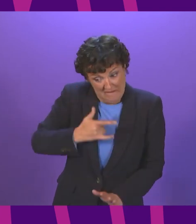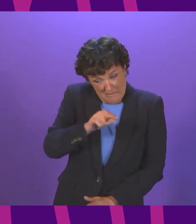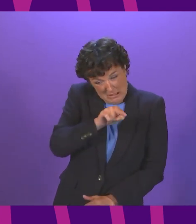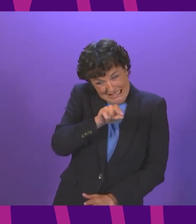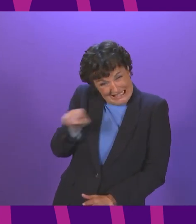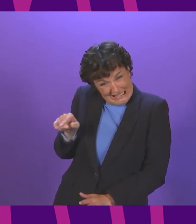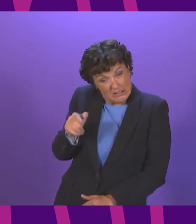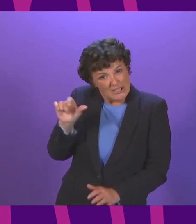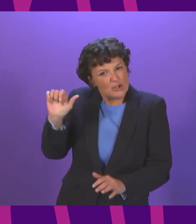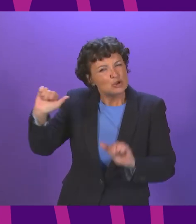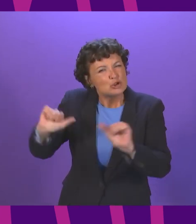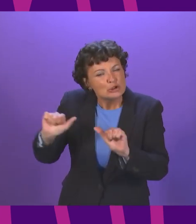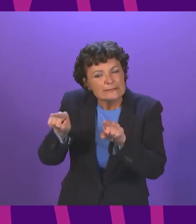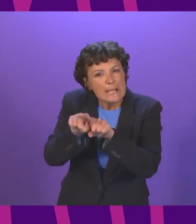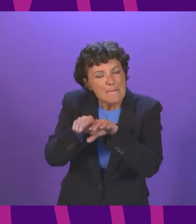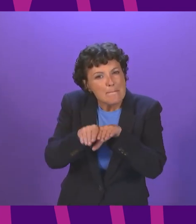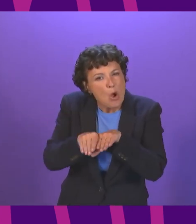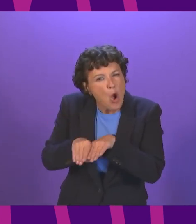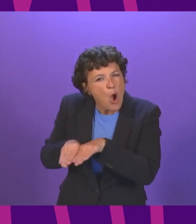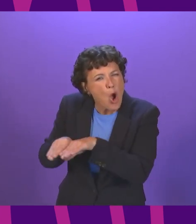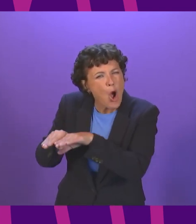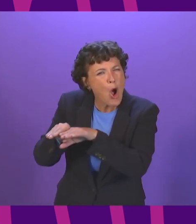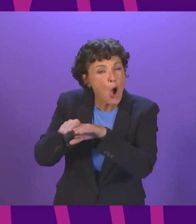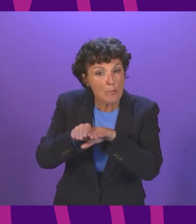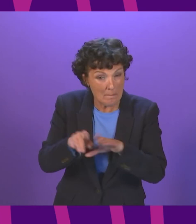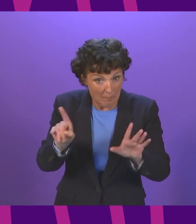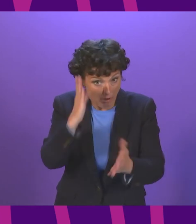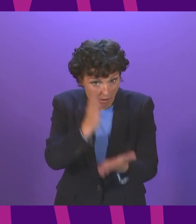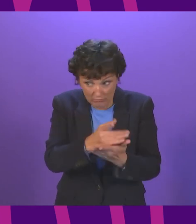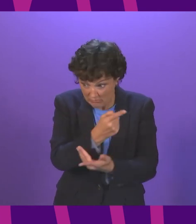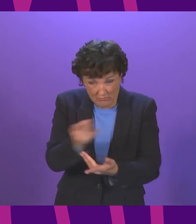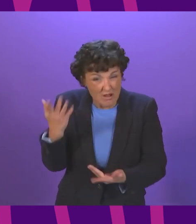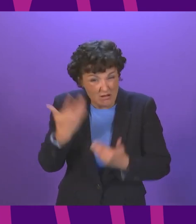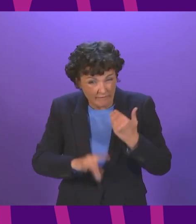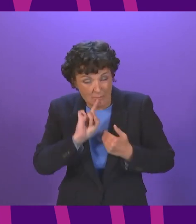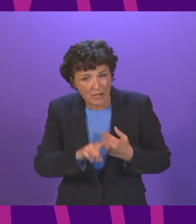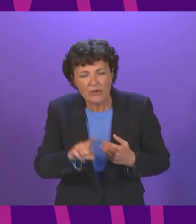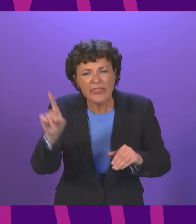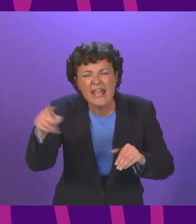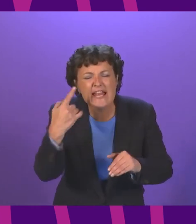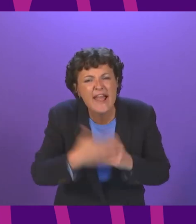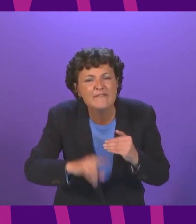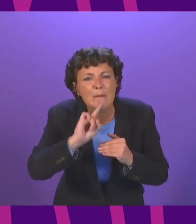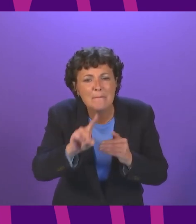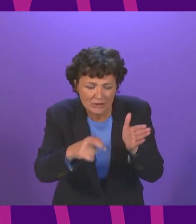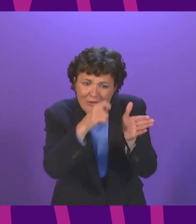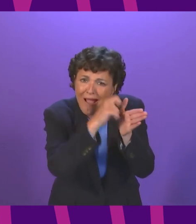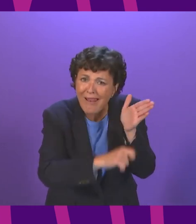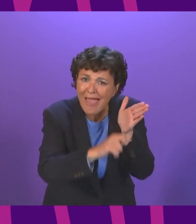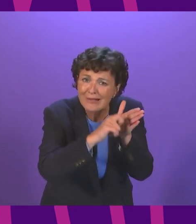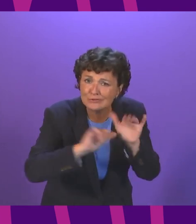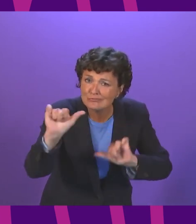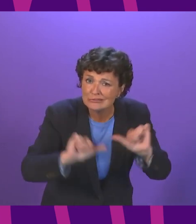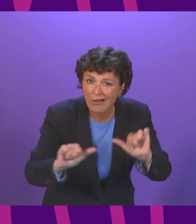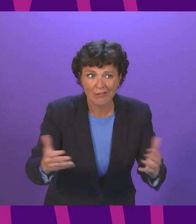of all of these comments to which none of them made reference was the outcome of the election and the outcome of the